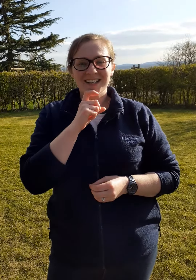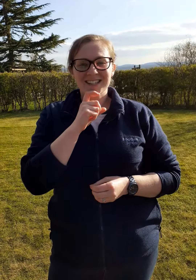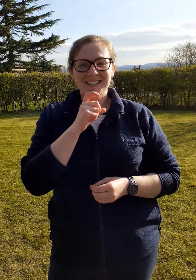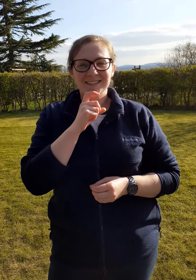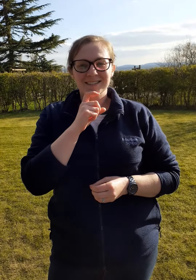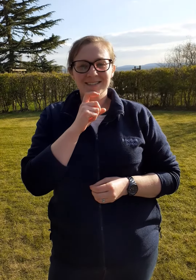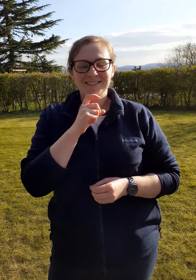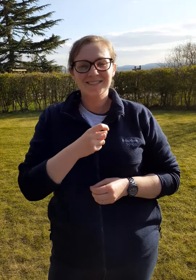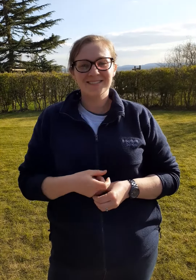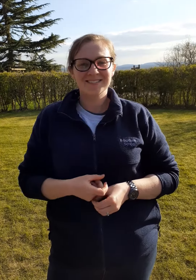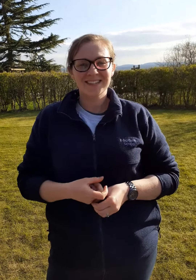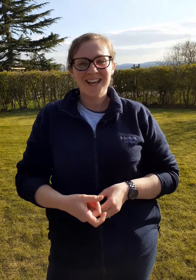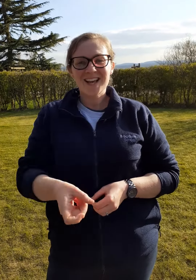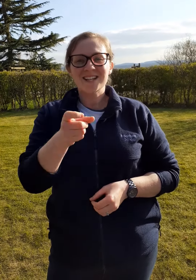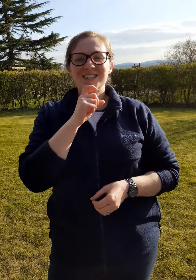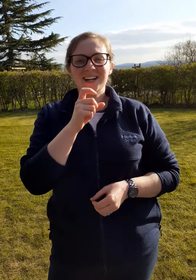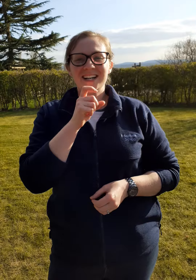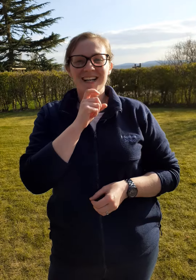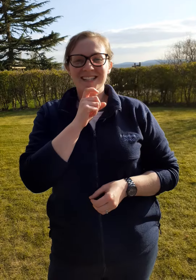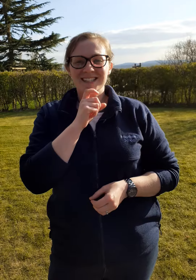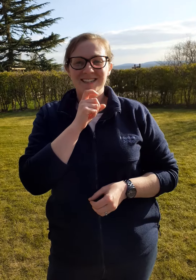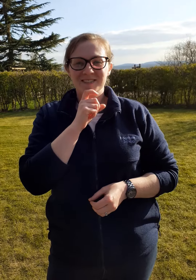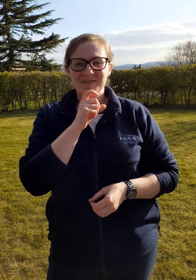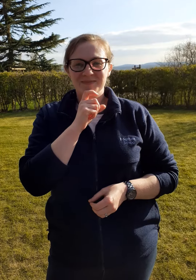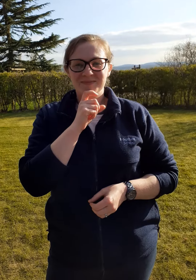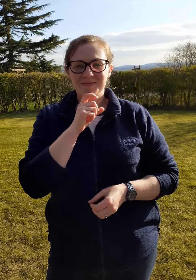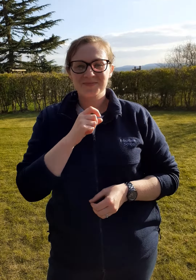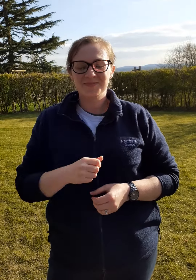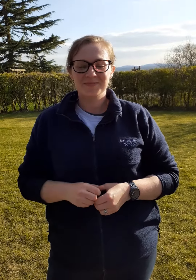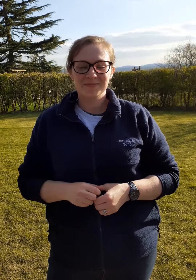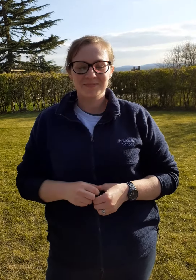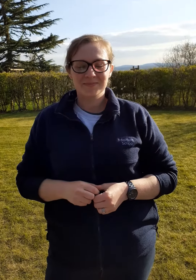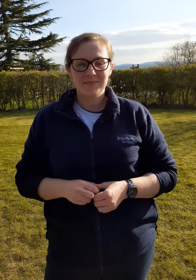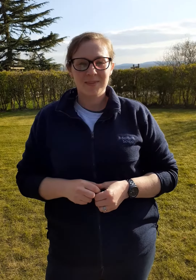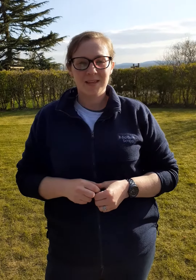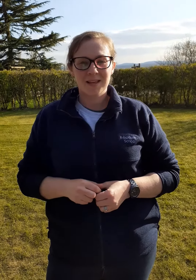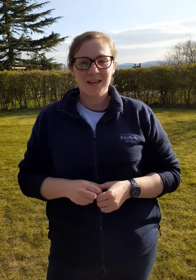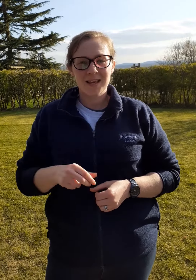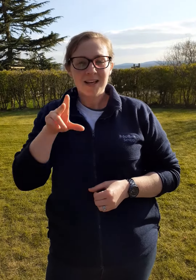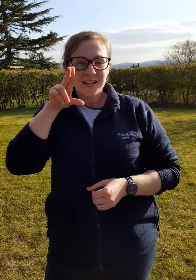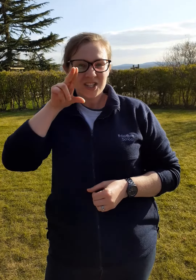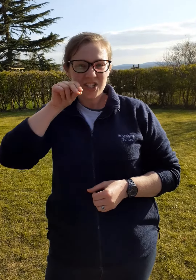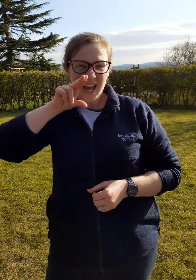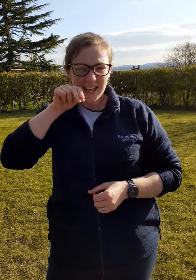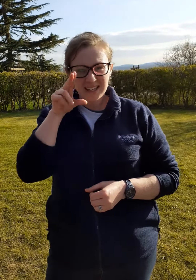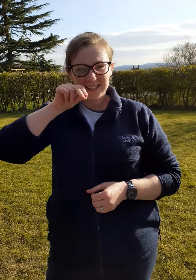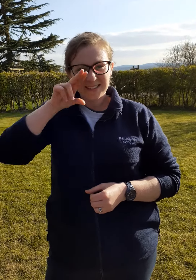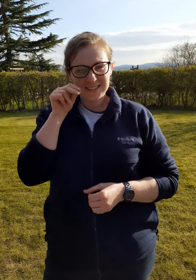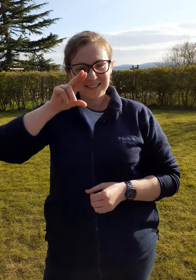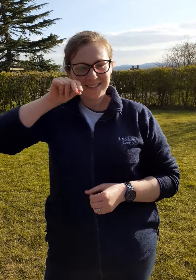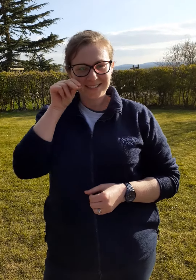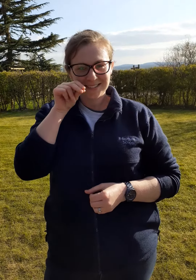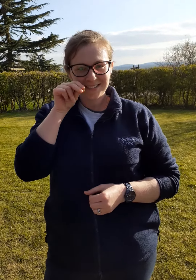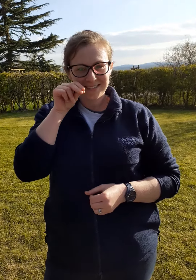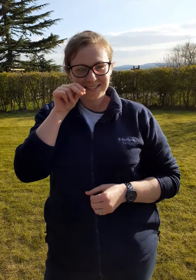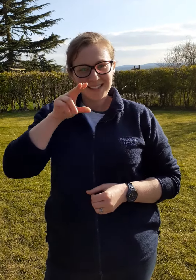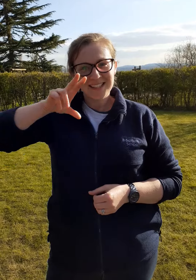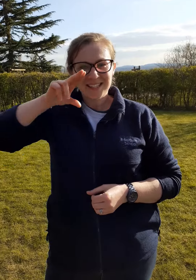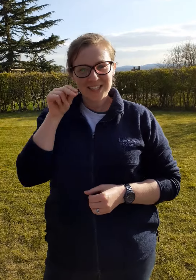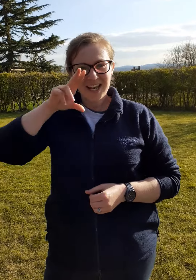chocolate chick chick